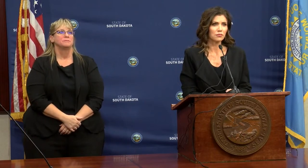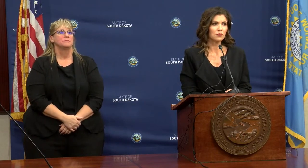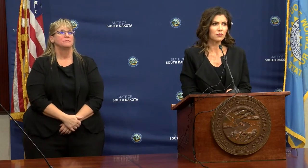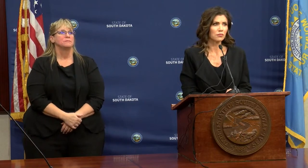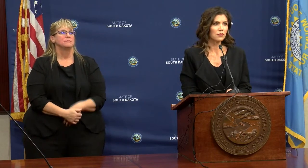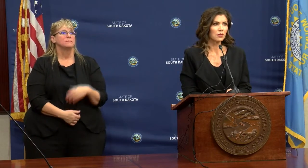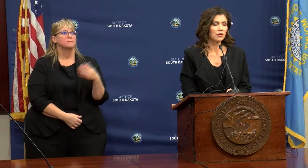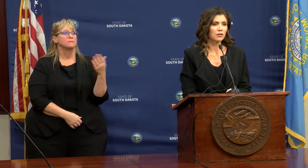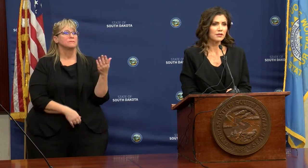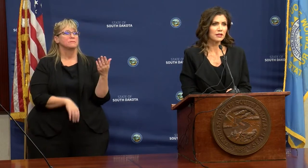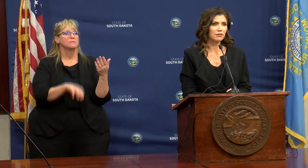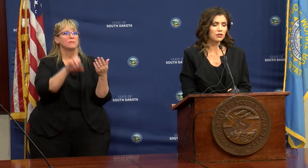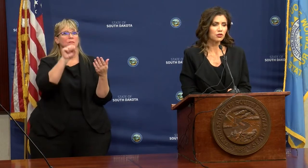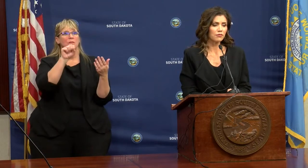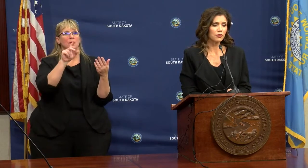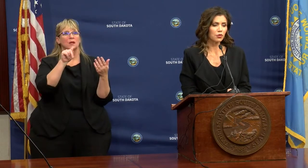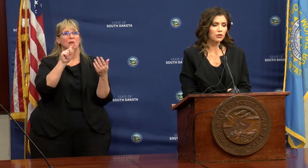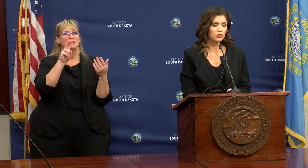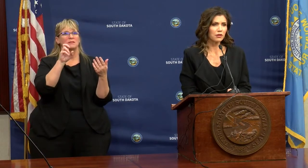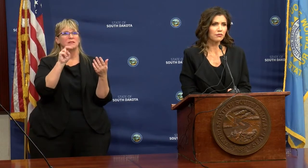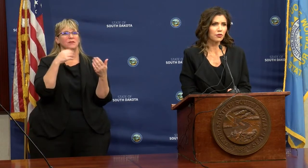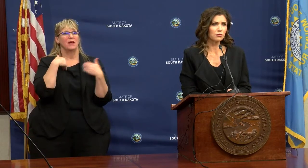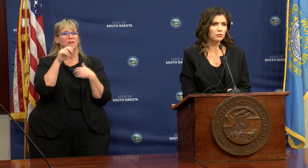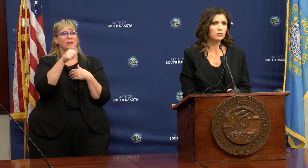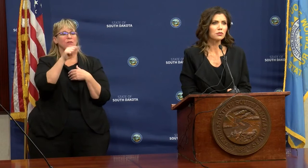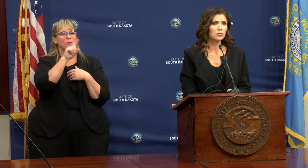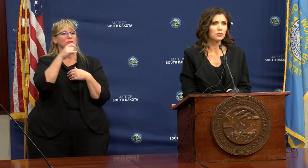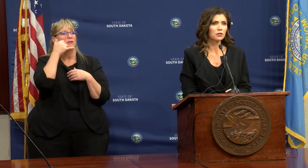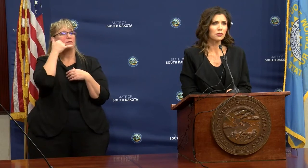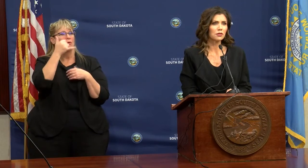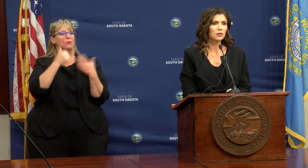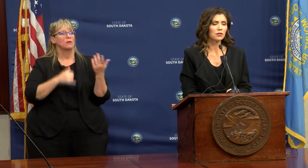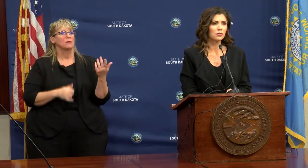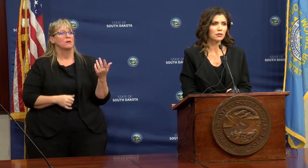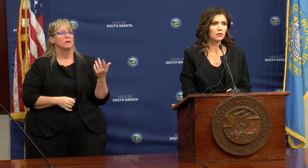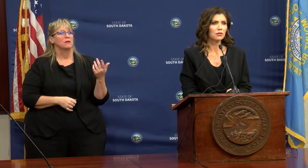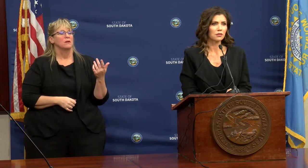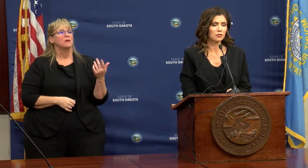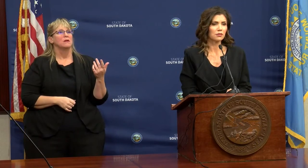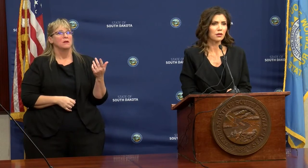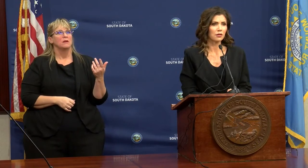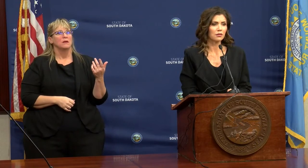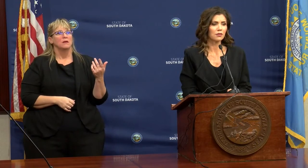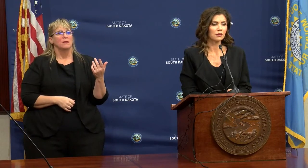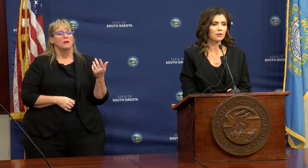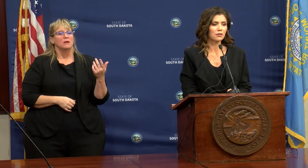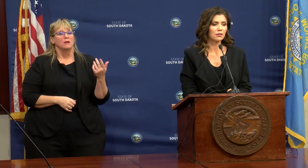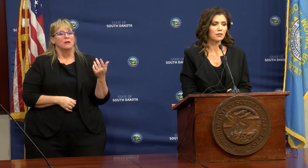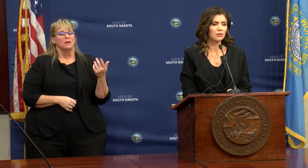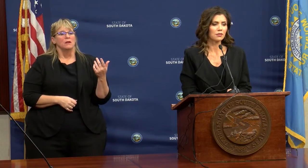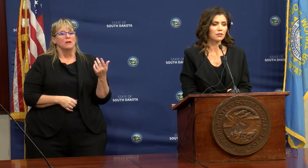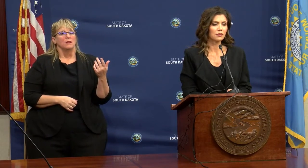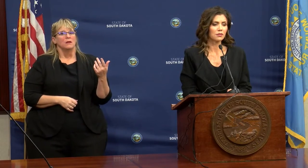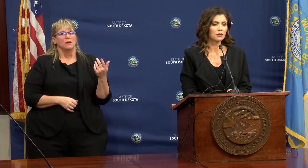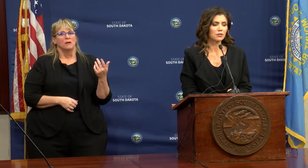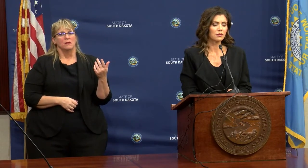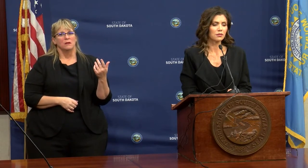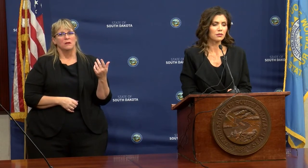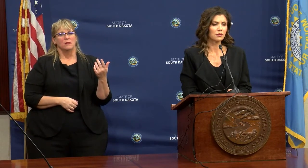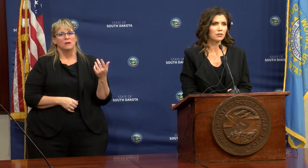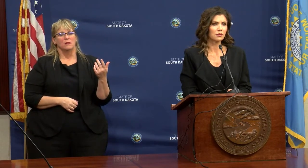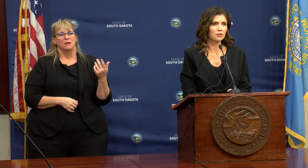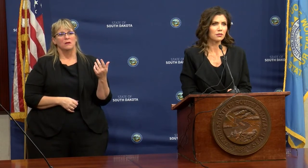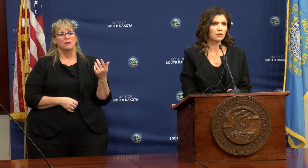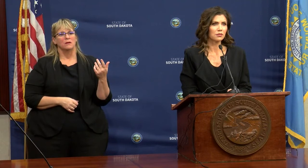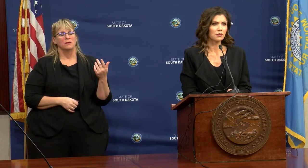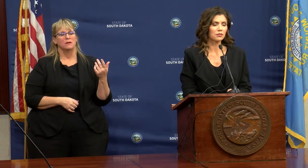Okay, thank you. And then, Stephen, did you have another question on the phone? I did. I just wanted to follow up from the